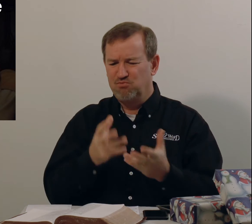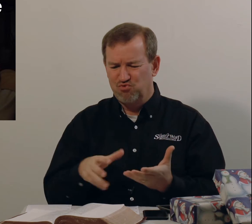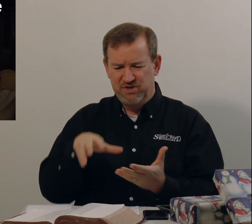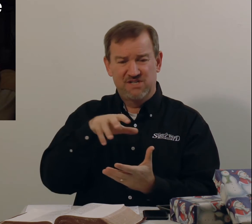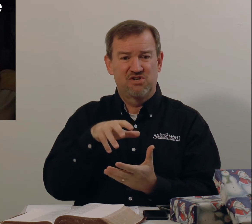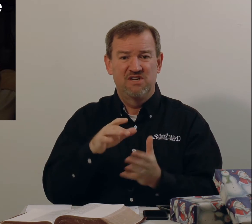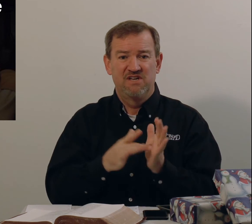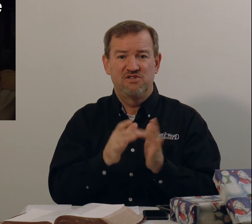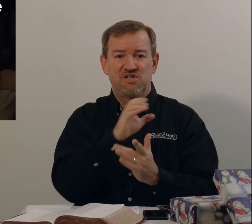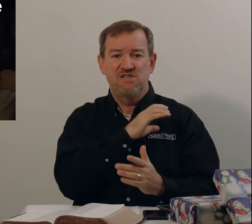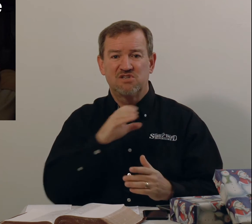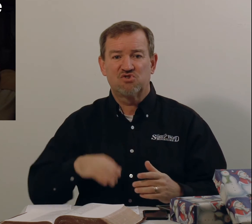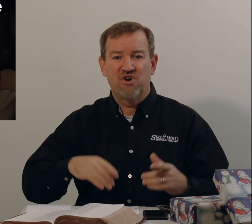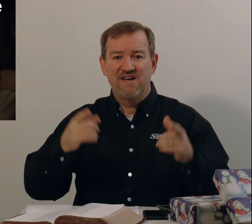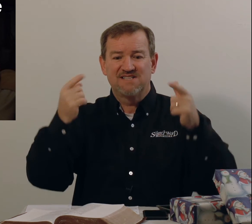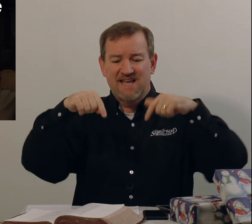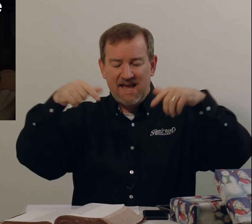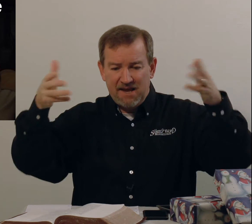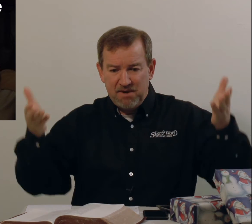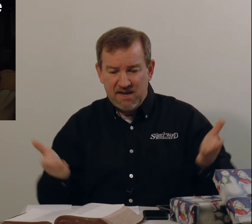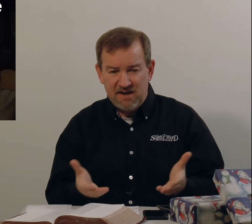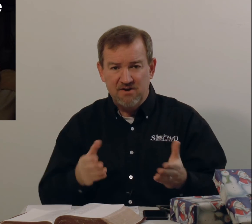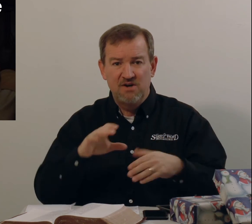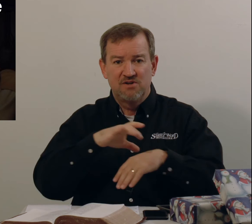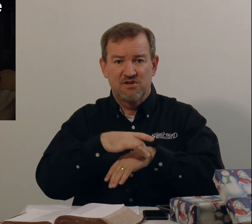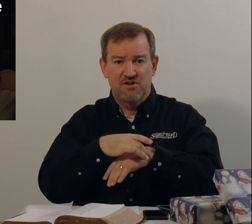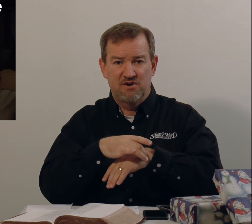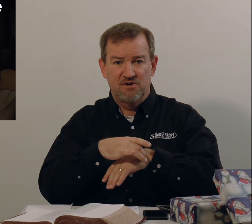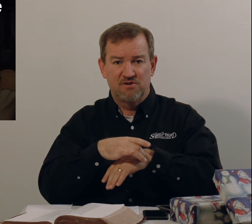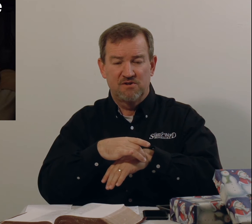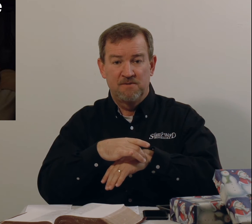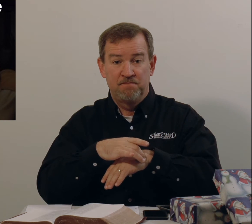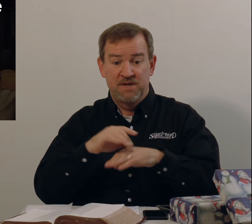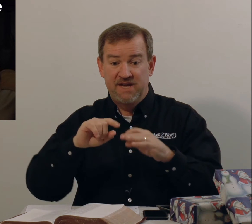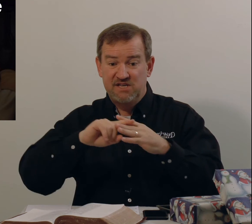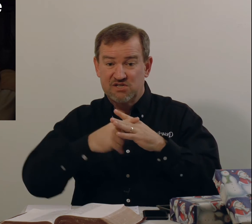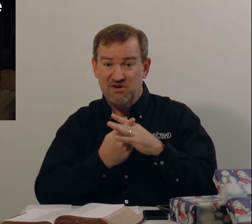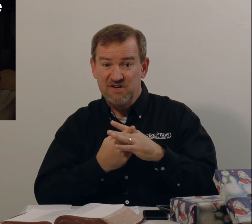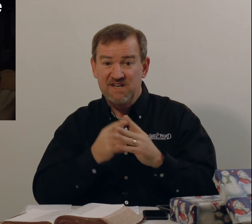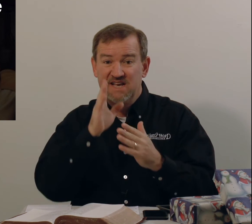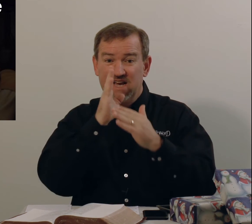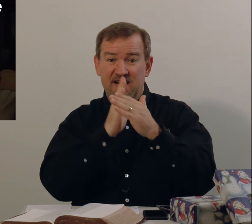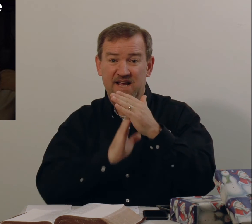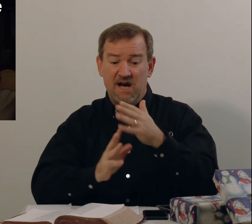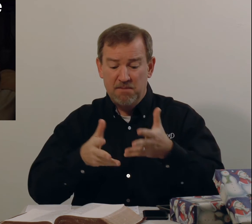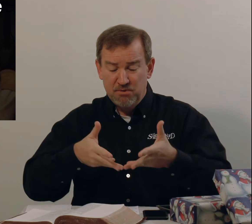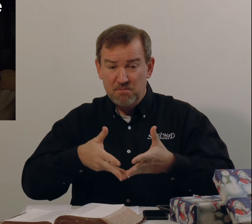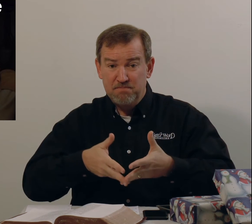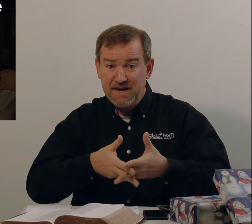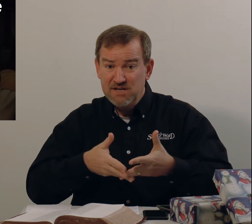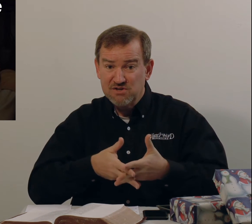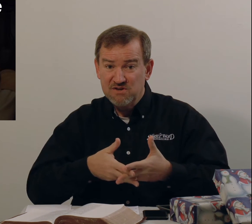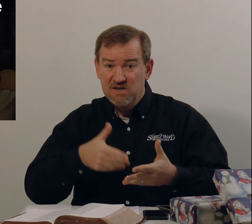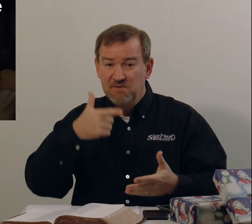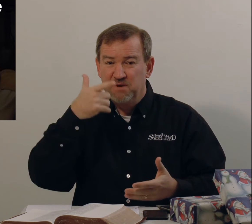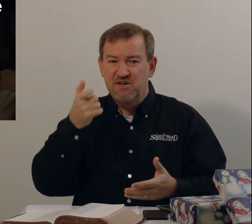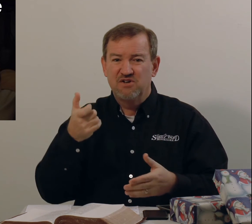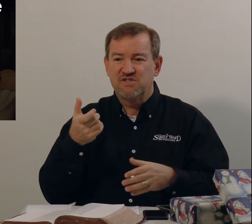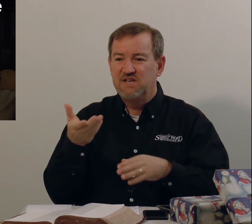rich. Jesus Christ came here to the earth. He started in a humble manger because He